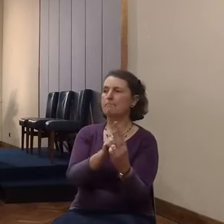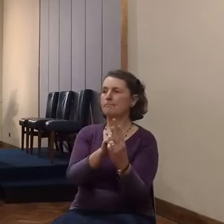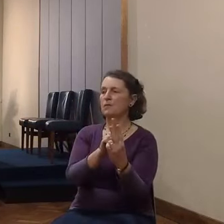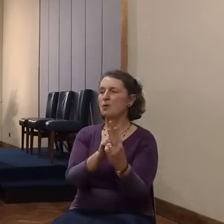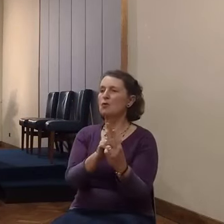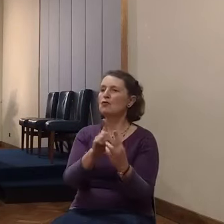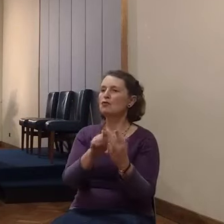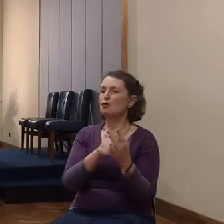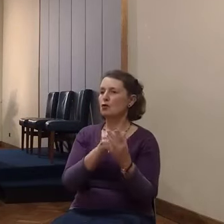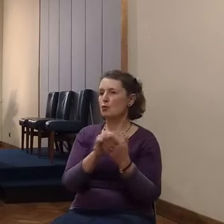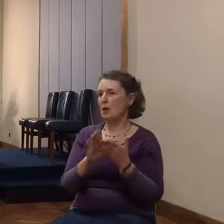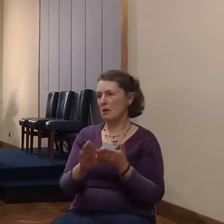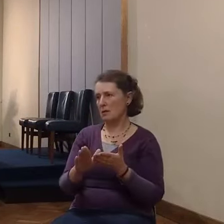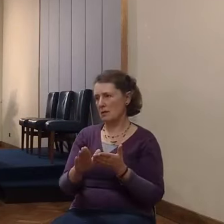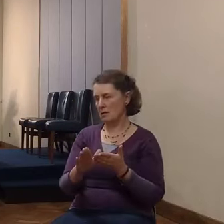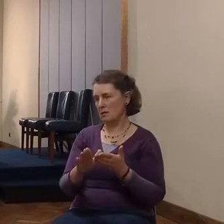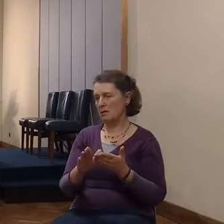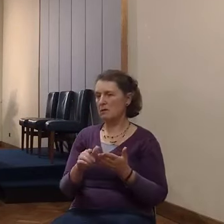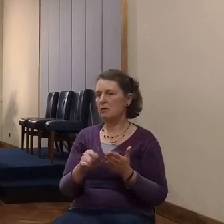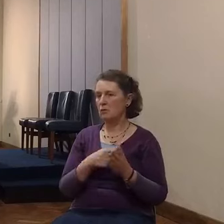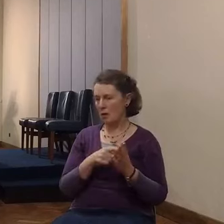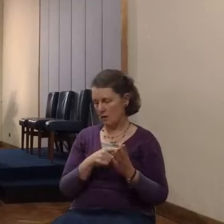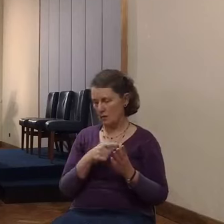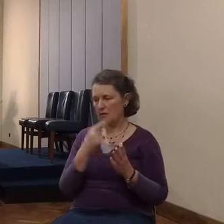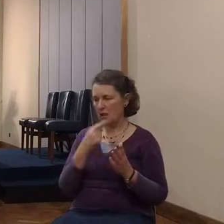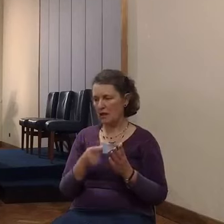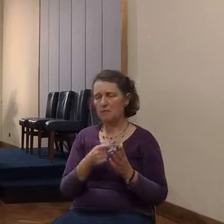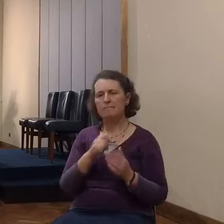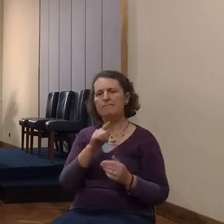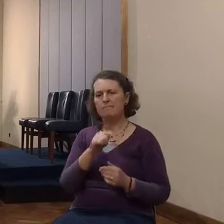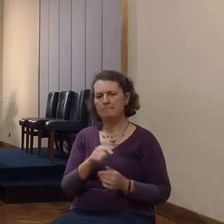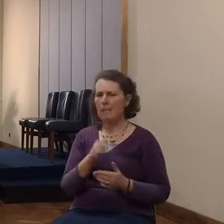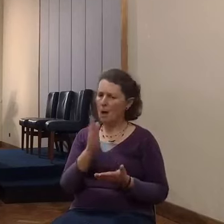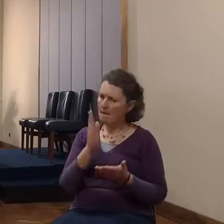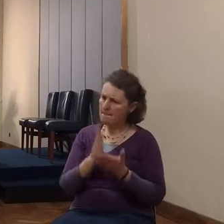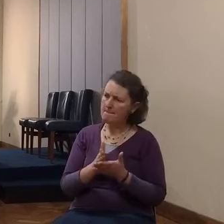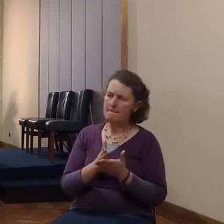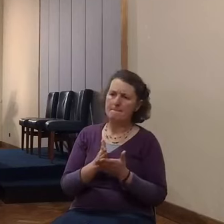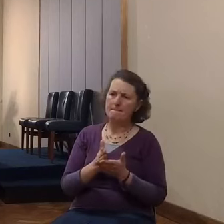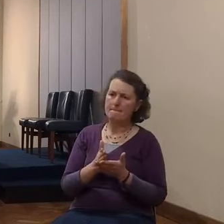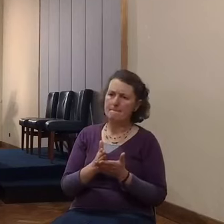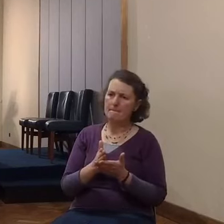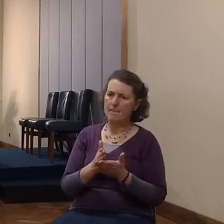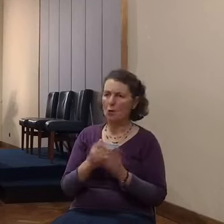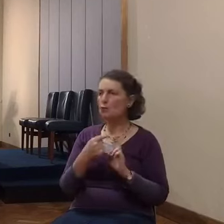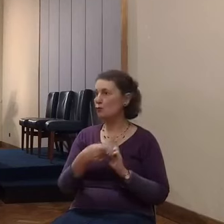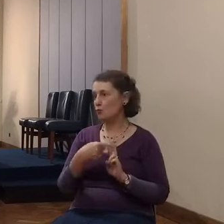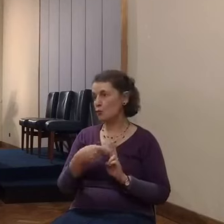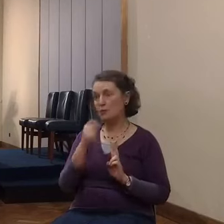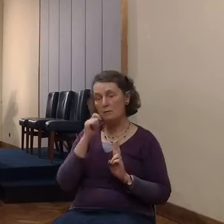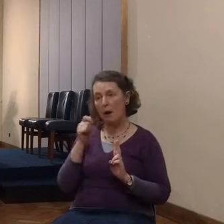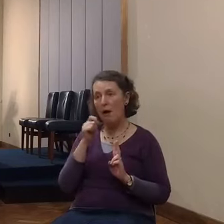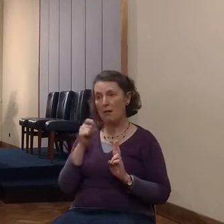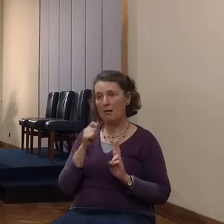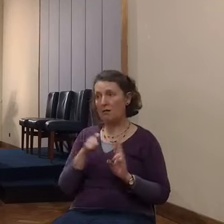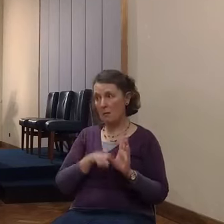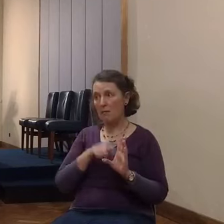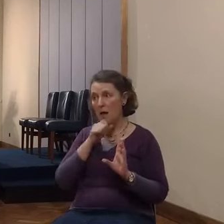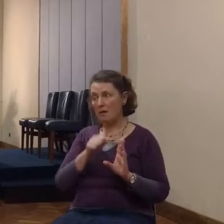And they said unto Joshua, Truly, they were men of faith, these two young men, truly